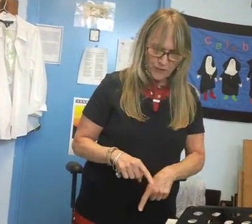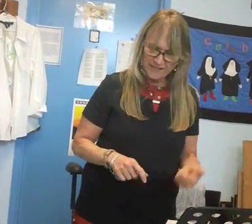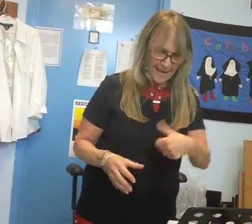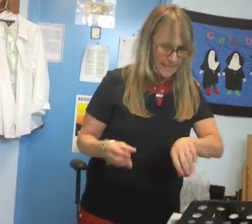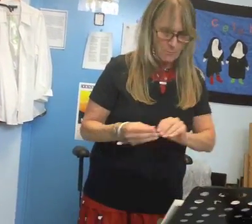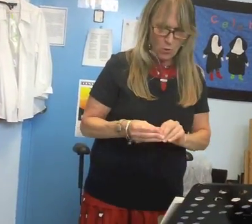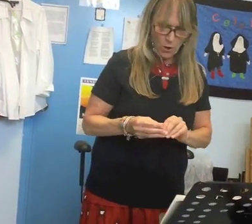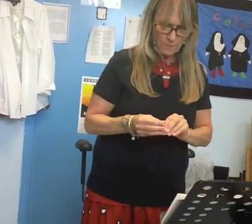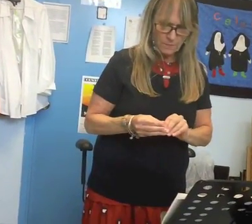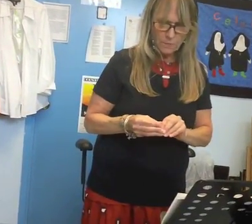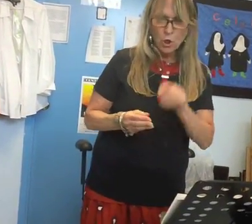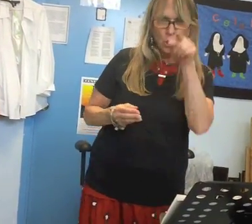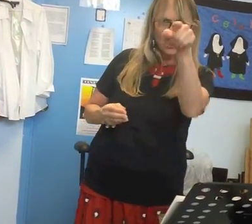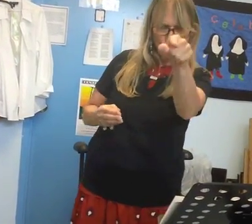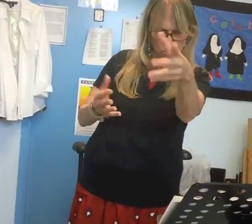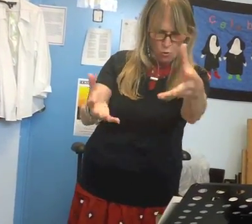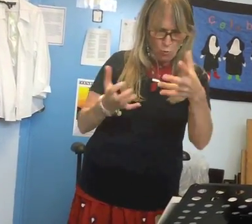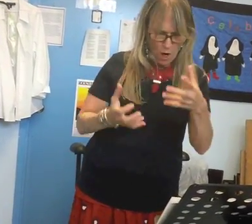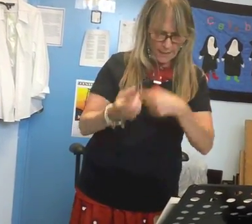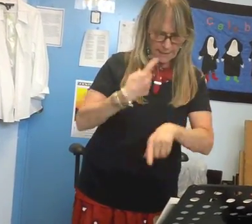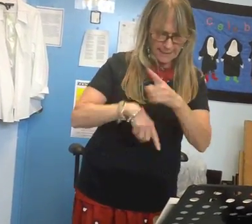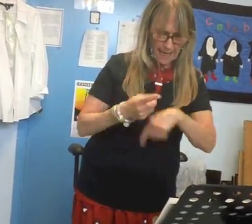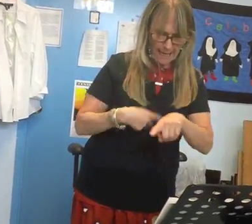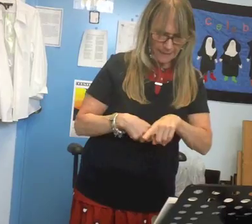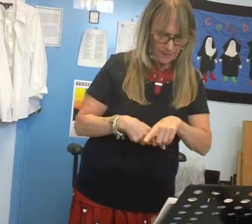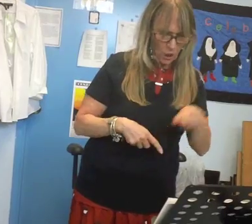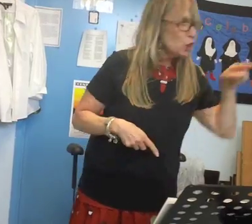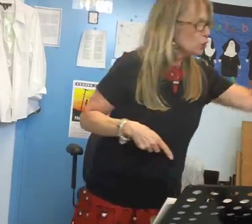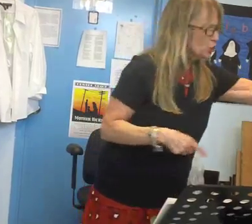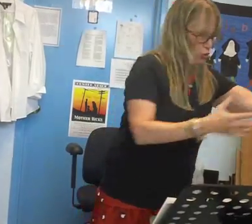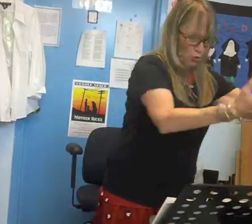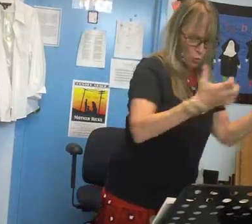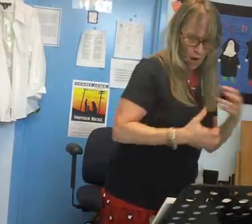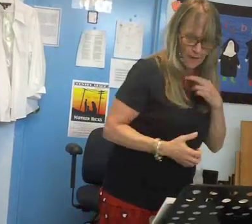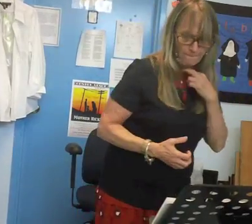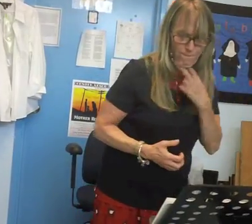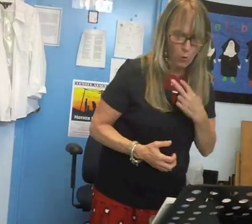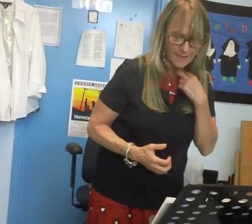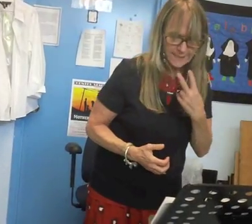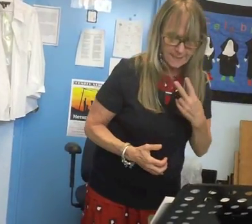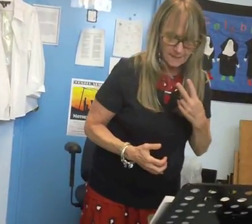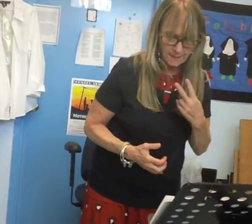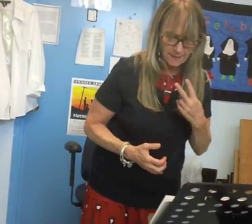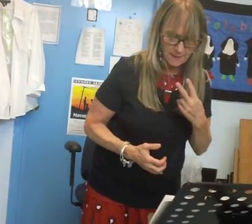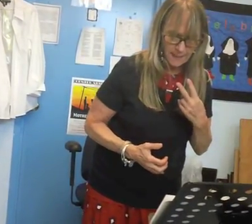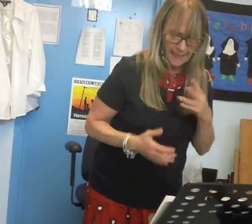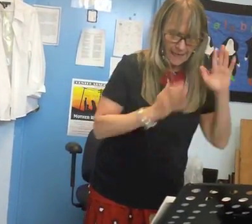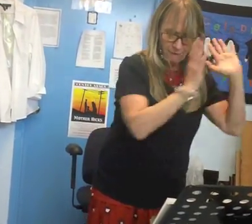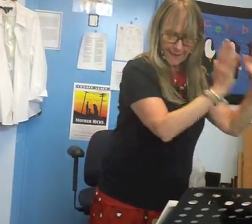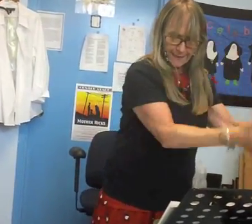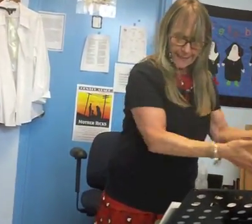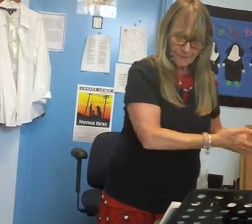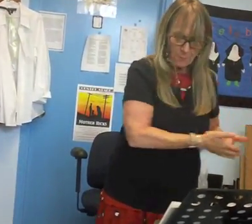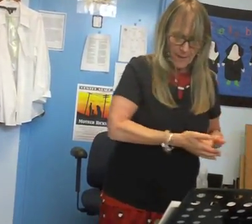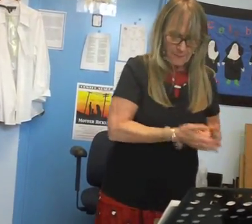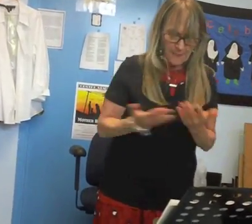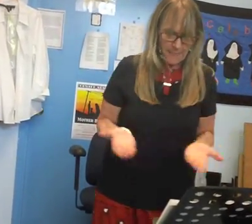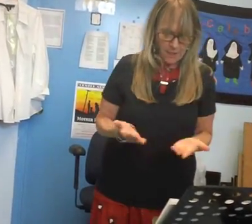this anymore you want sign you want voice voice if I leave the baby here